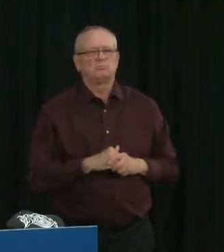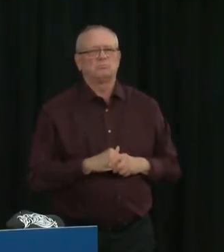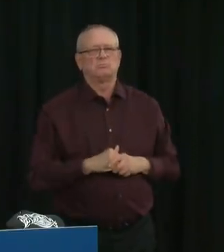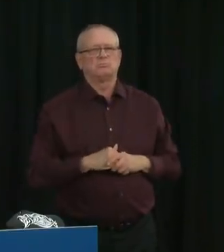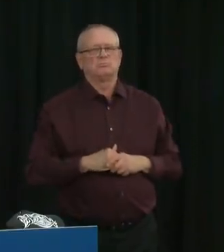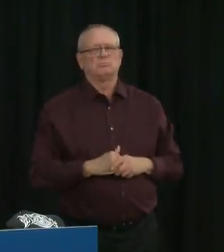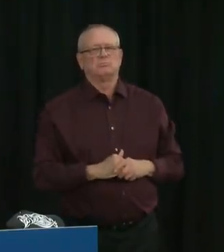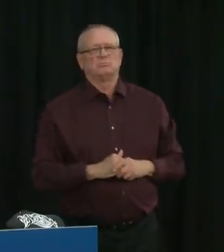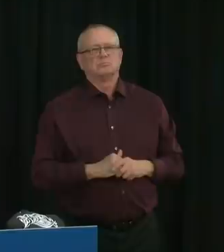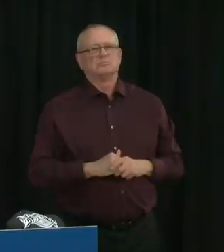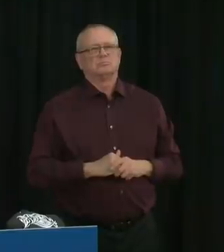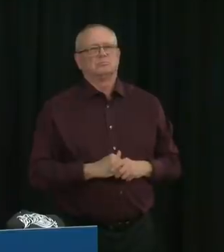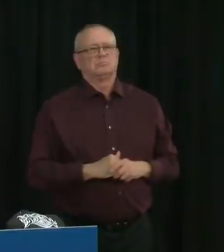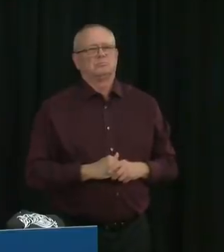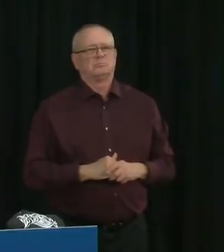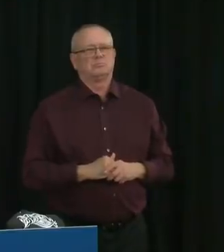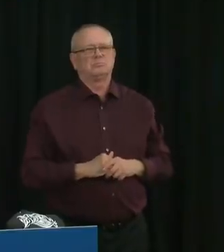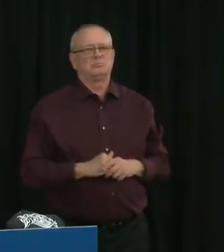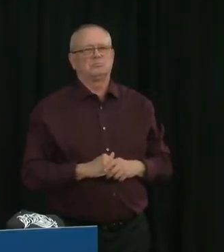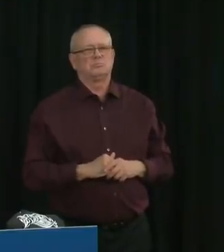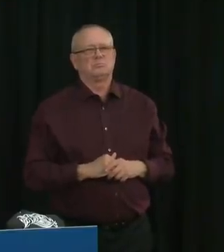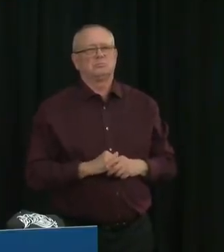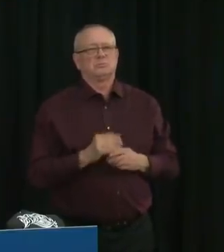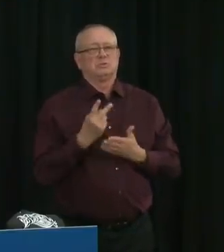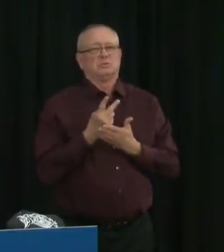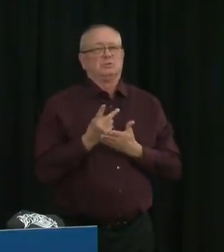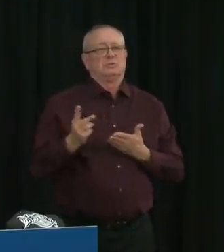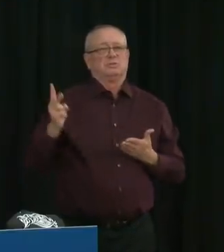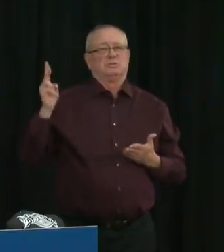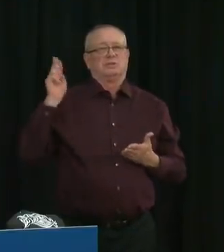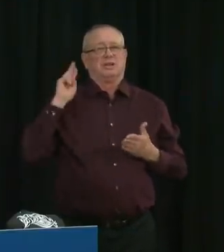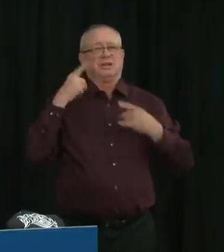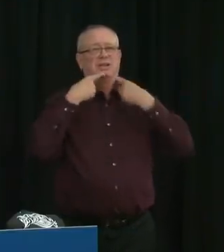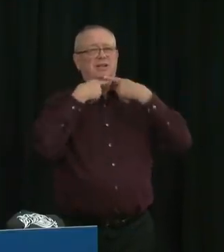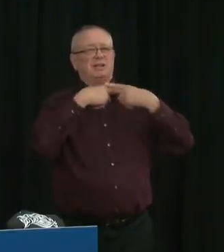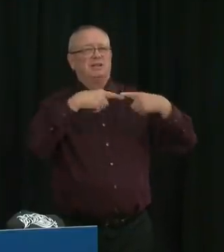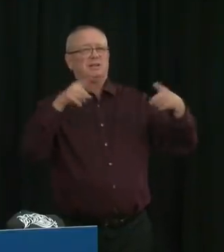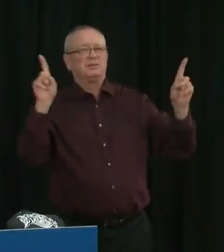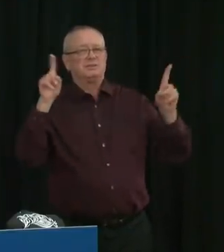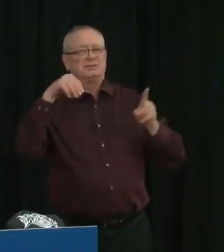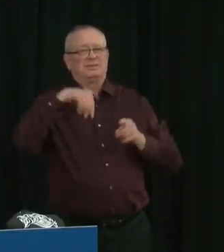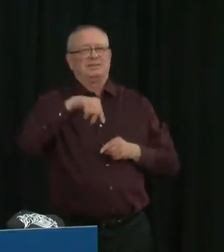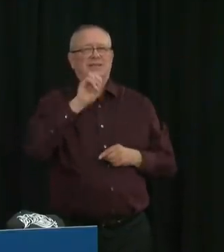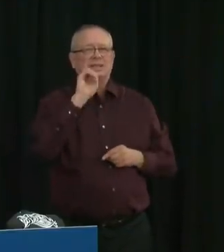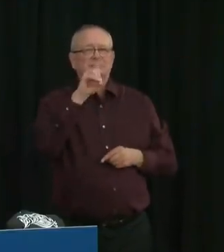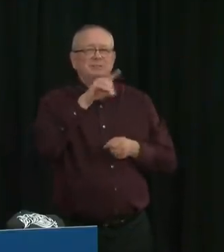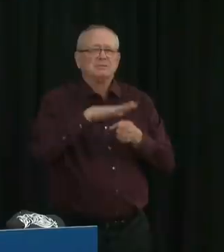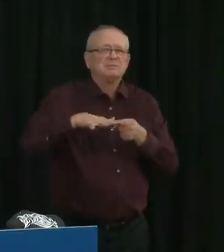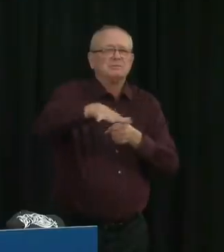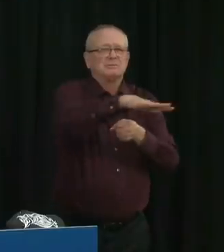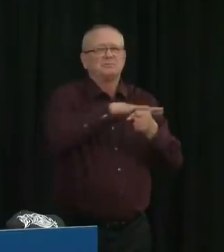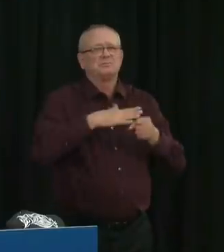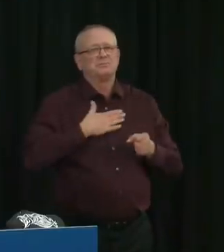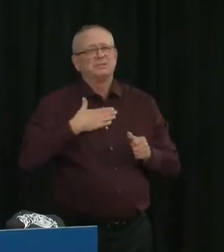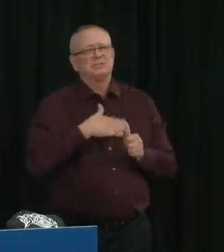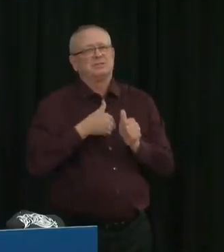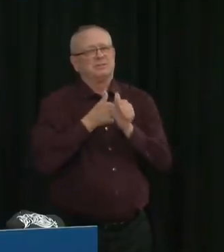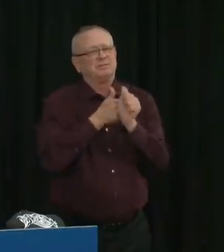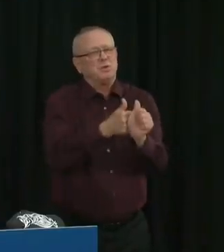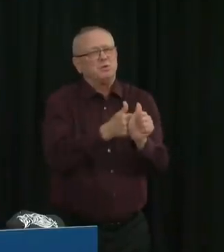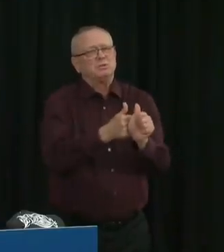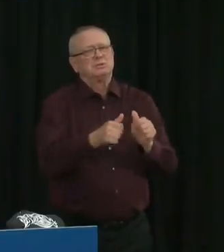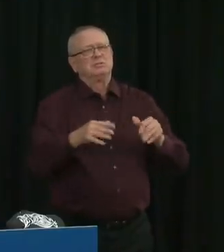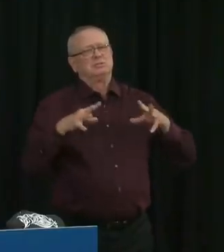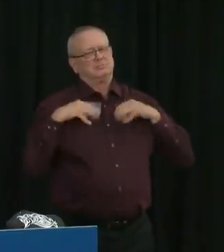It has now been two weeks since we announced voluntary measures within Edmonton Zone. As I mentioned on Tuesday, we saw a decline